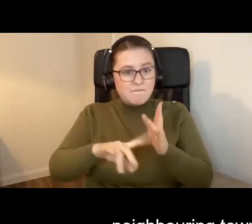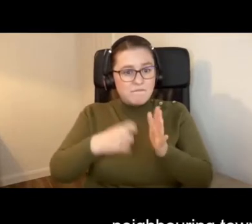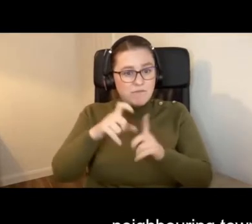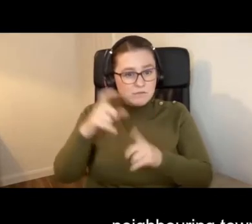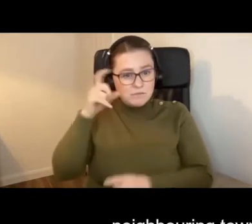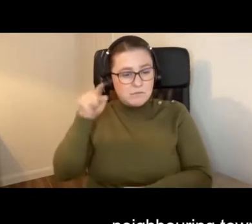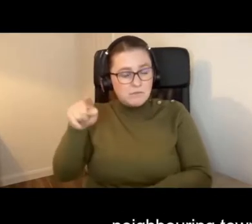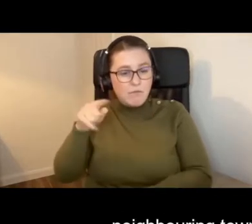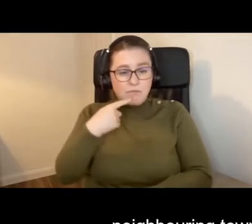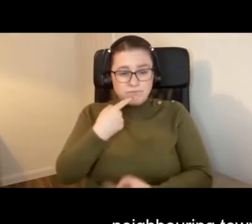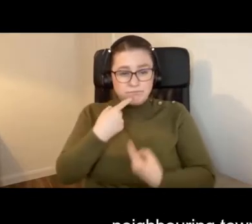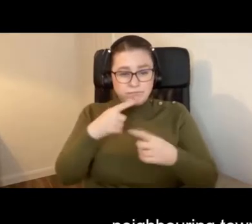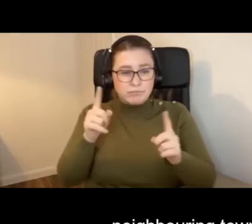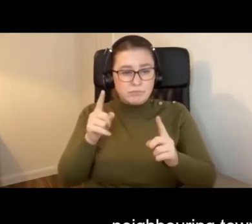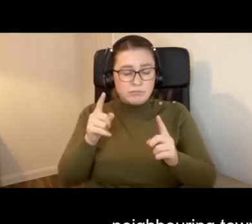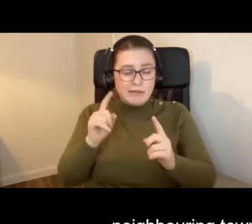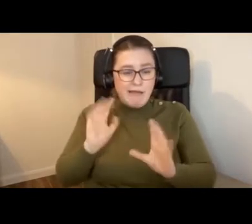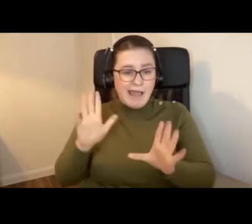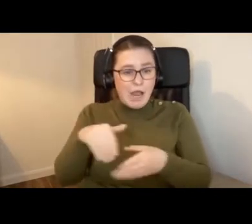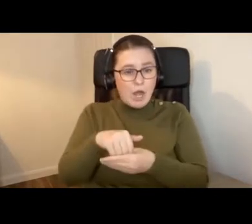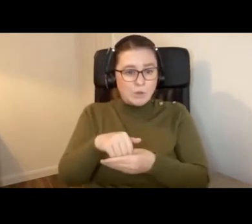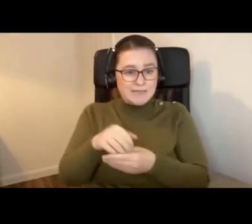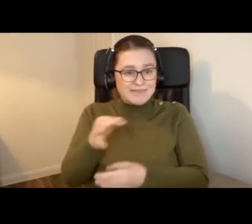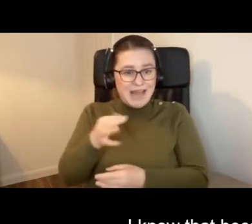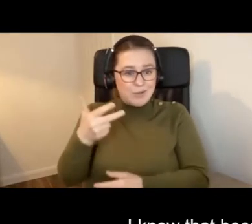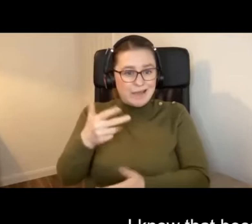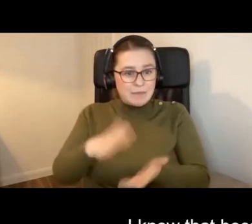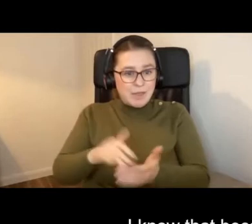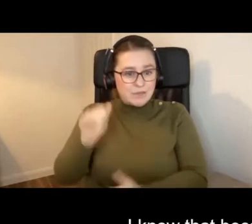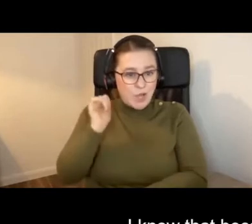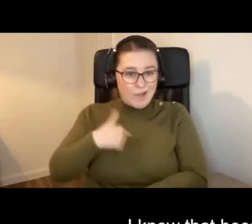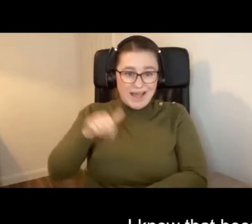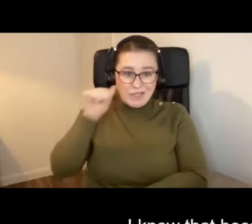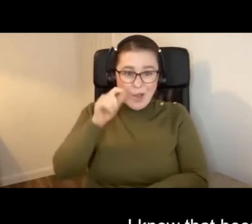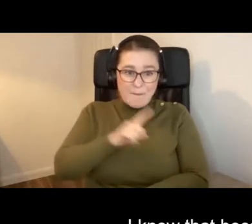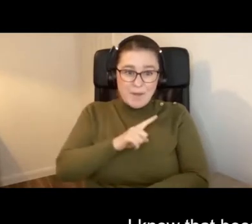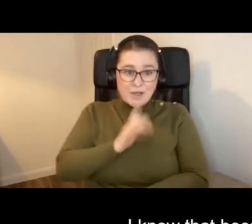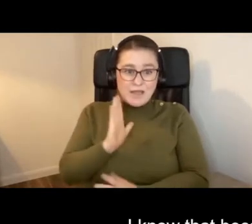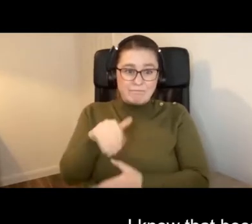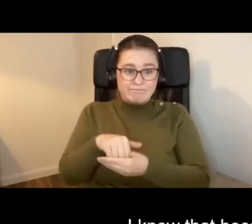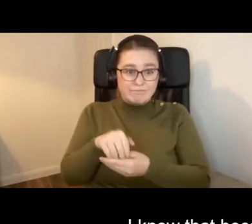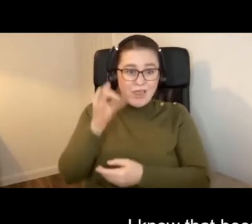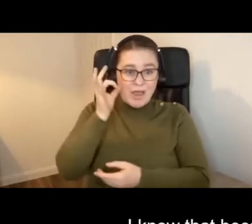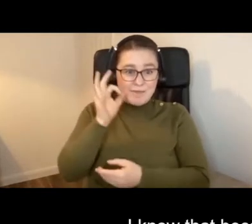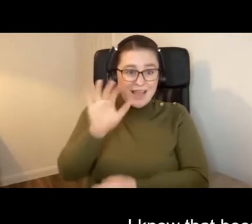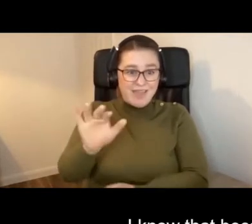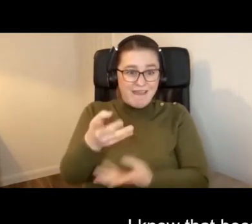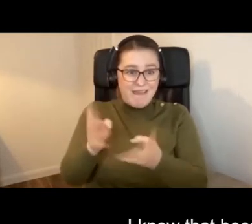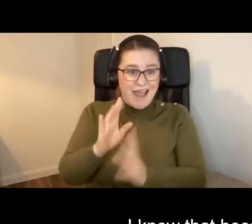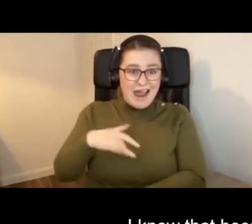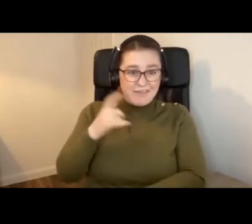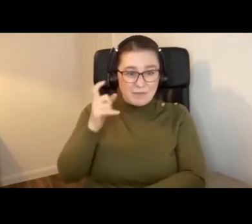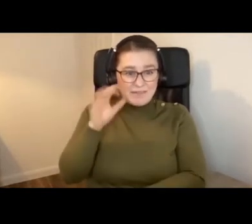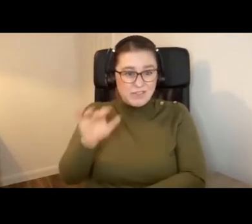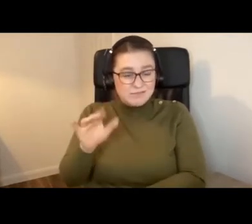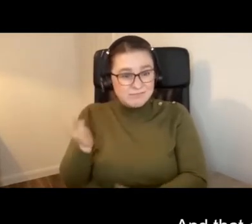inclusive town 18 months ago. I know that because I'm part of the committee over there and I live in Bedford.